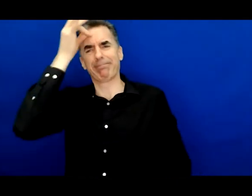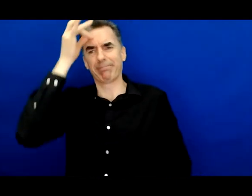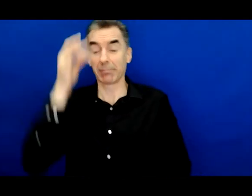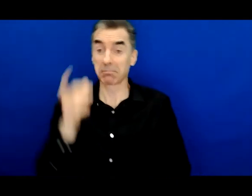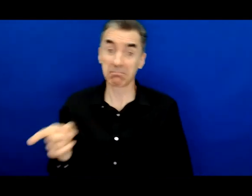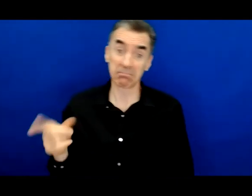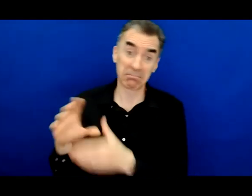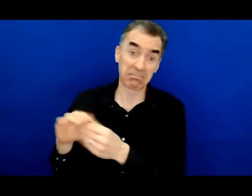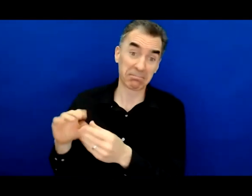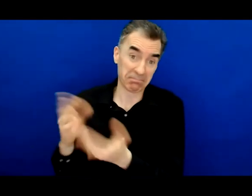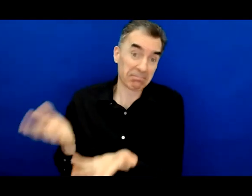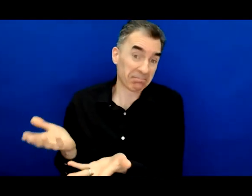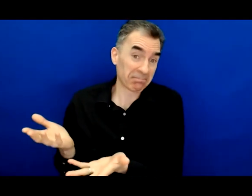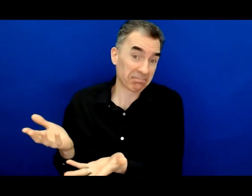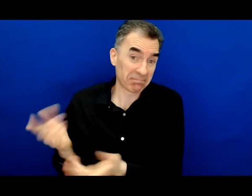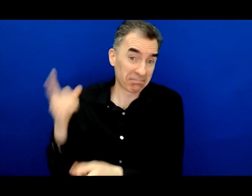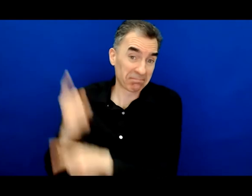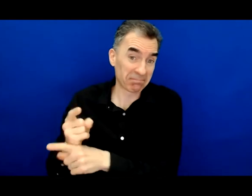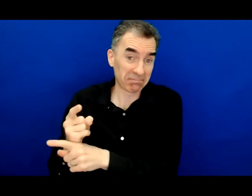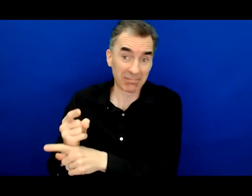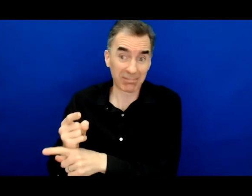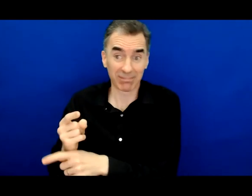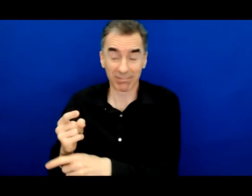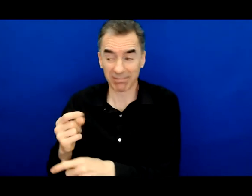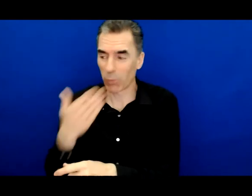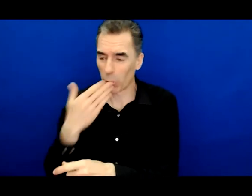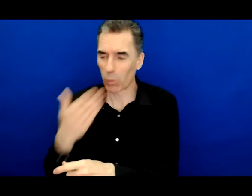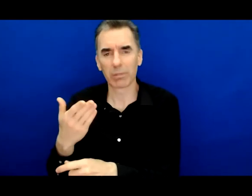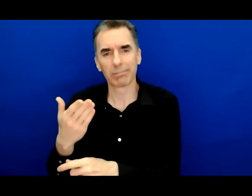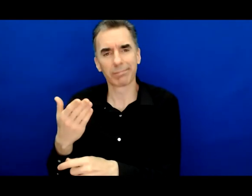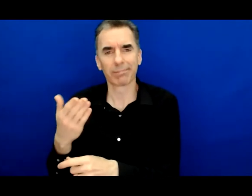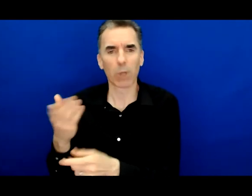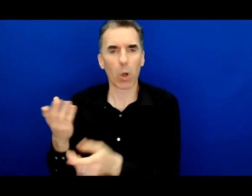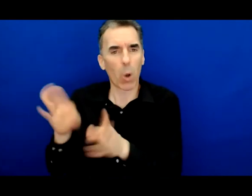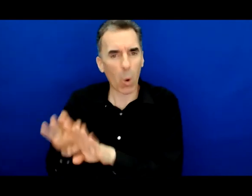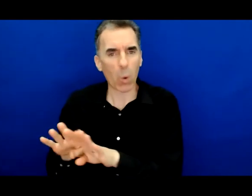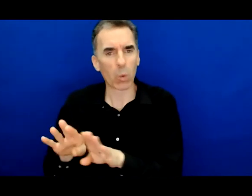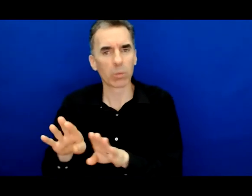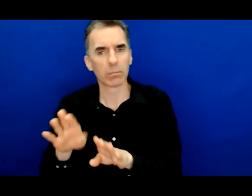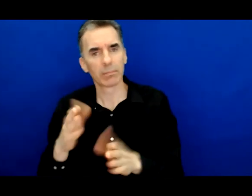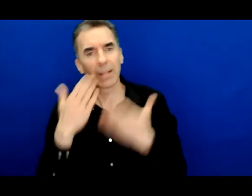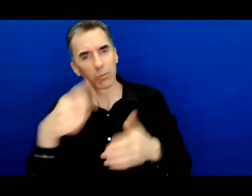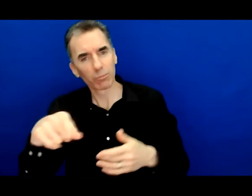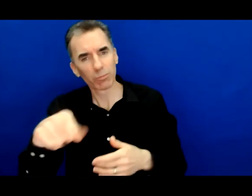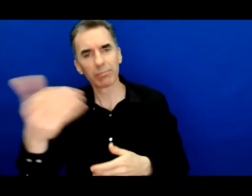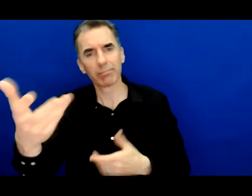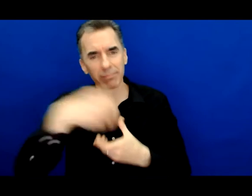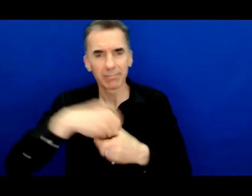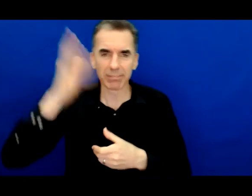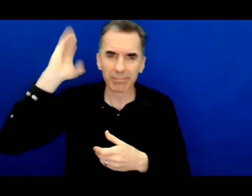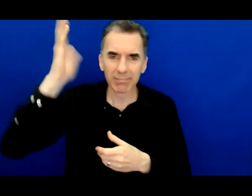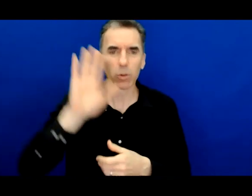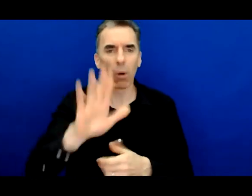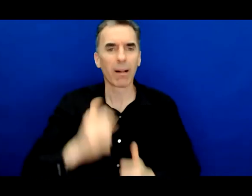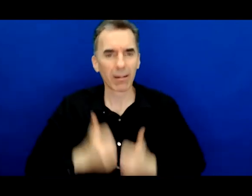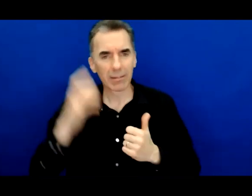in closing this out I cannot thank you enough for sharing space and time with us imparting some of your life experiences